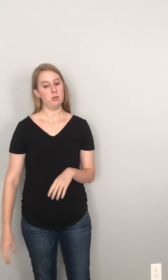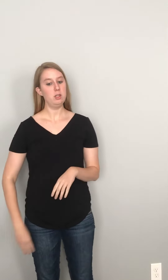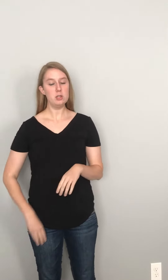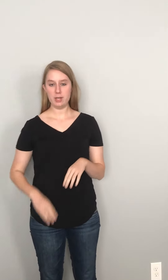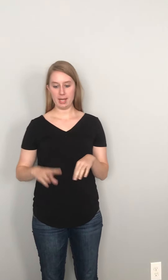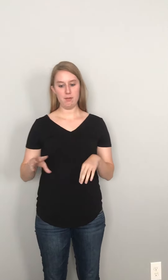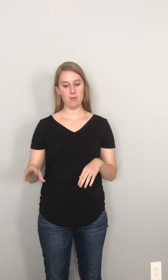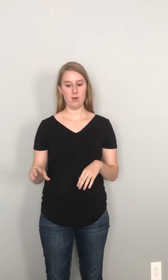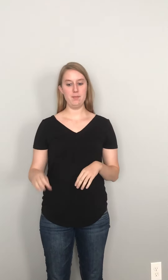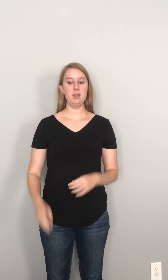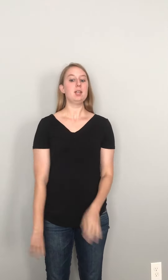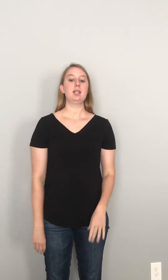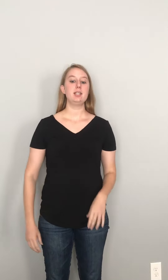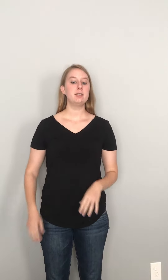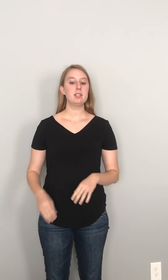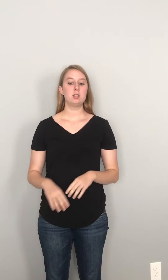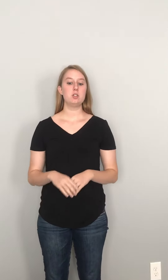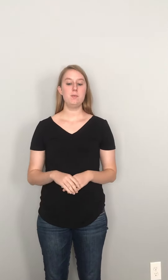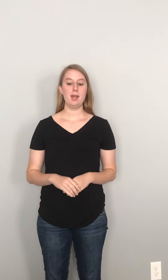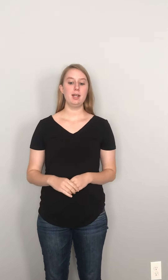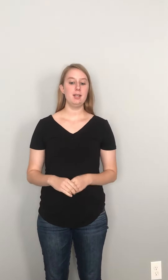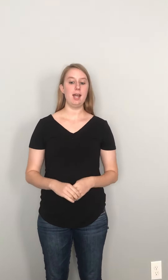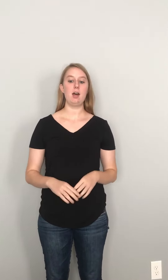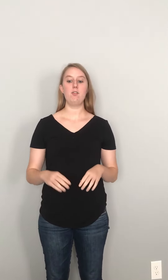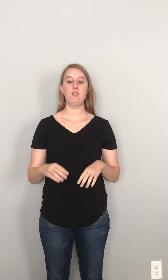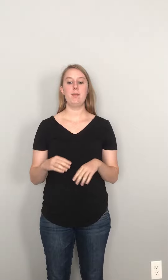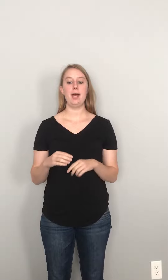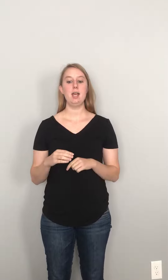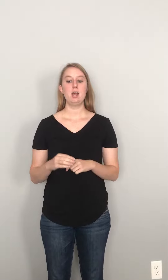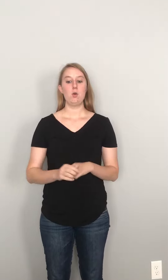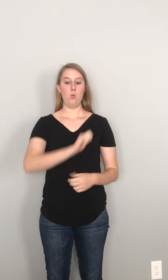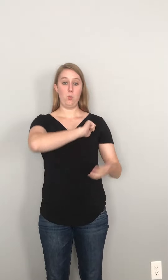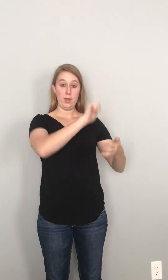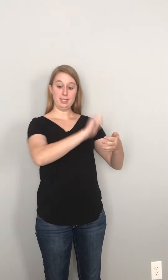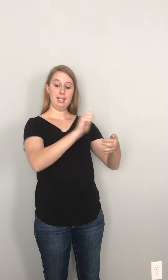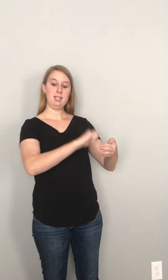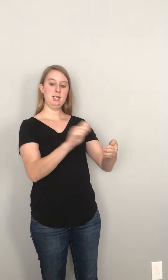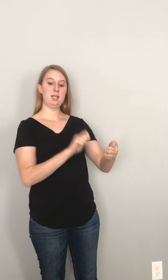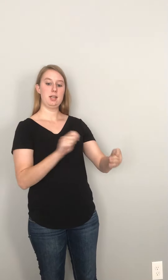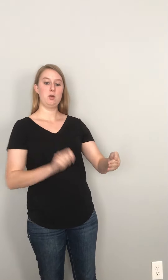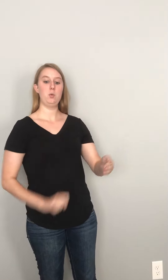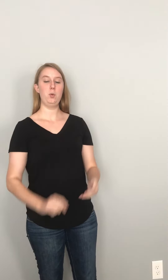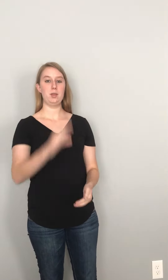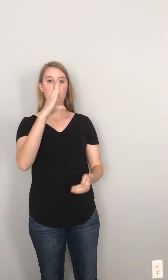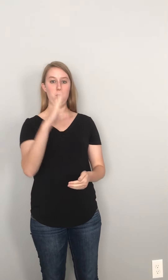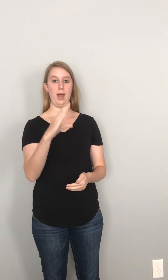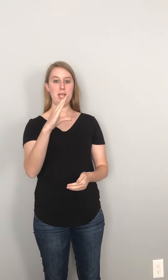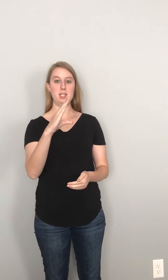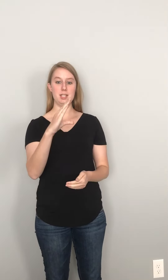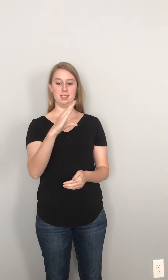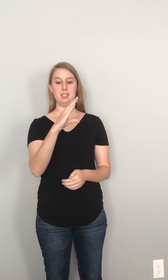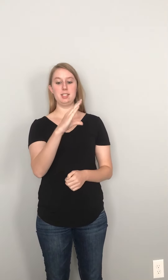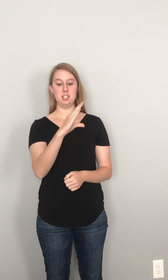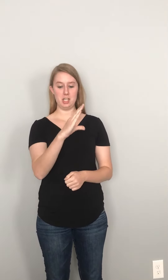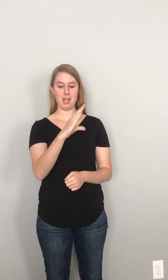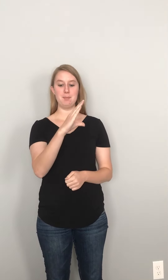cuneiform is the Sumerian alphabet written with wedge-shaped